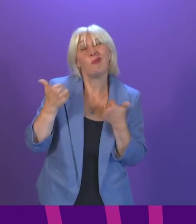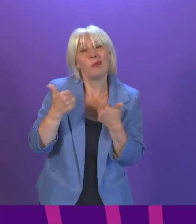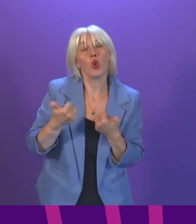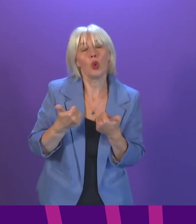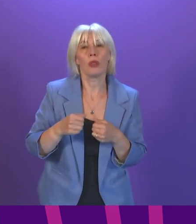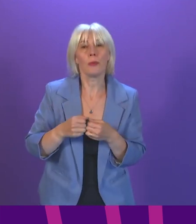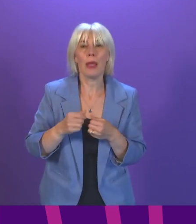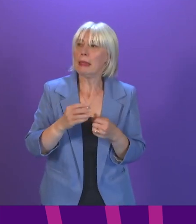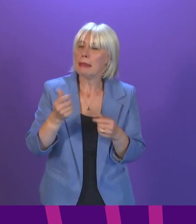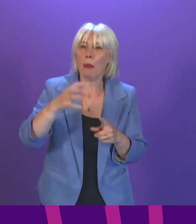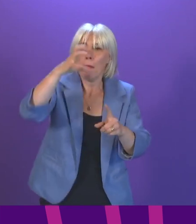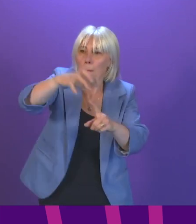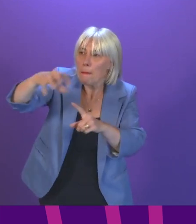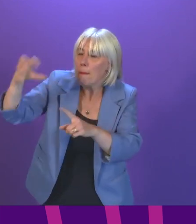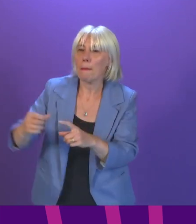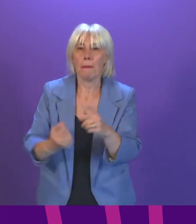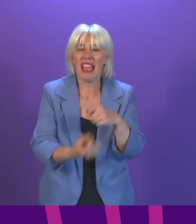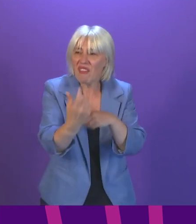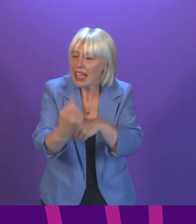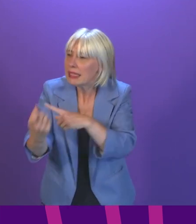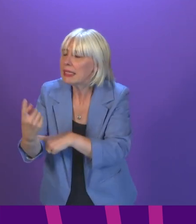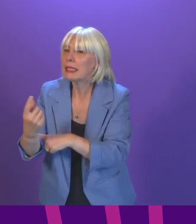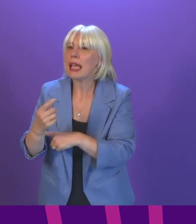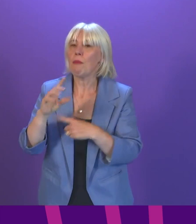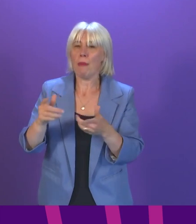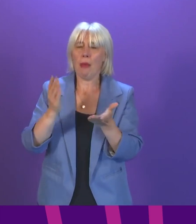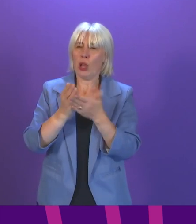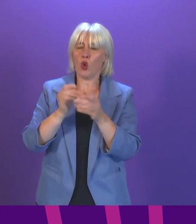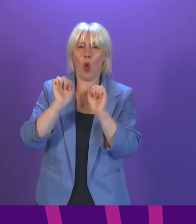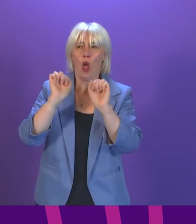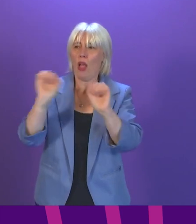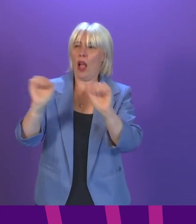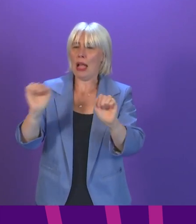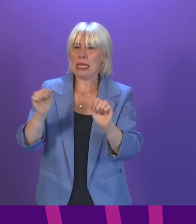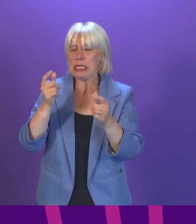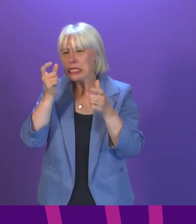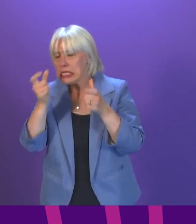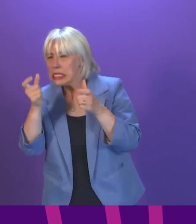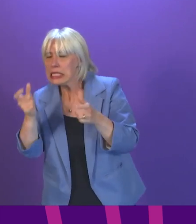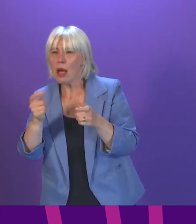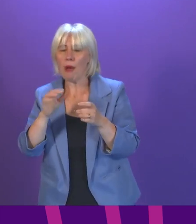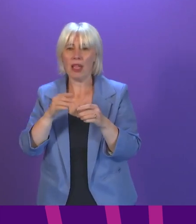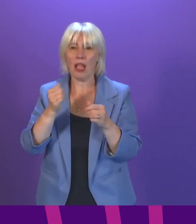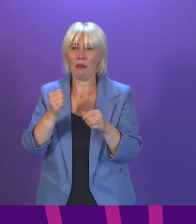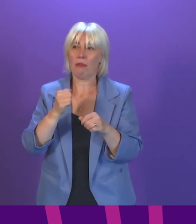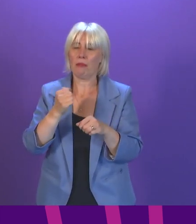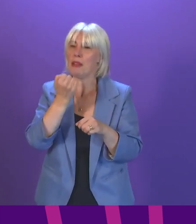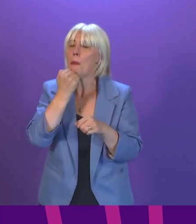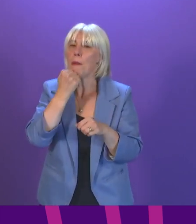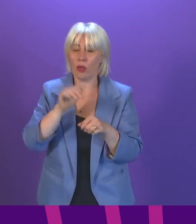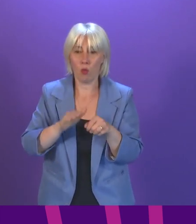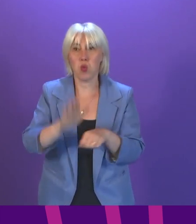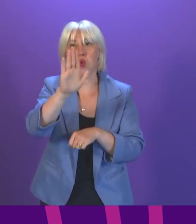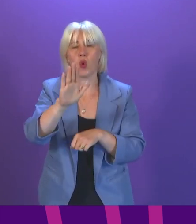events and venues to continue to operate at times when rates of COVID may be high and even rising. Now,